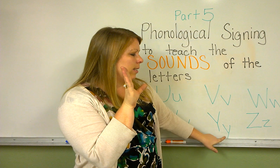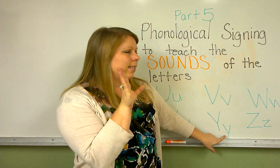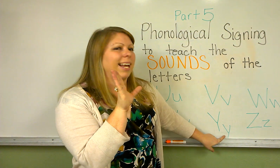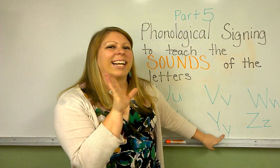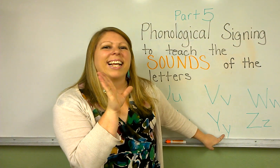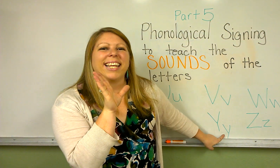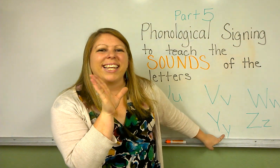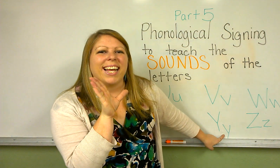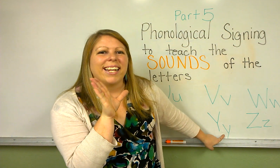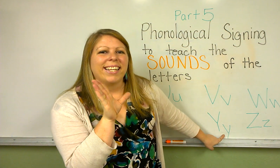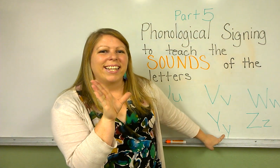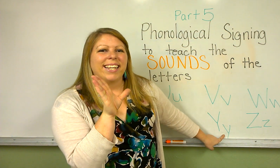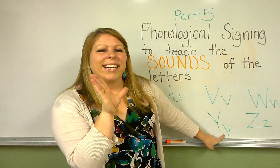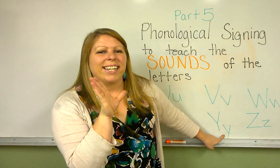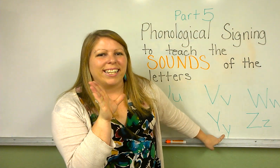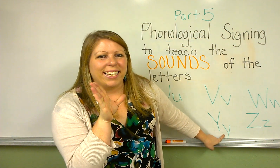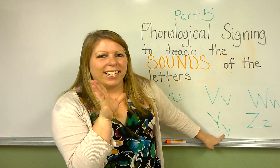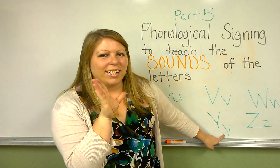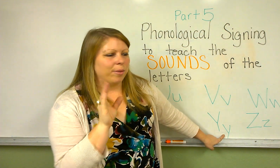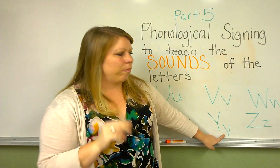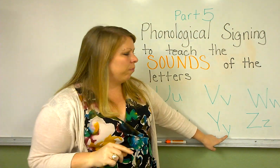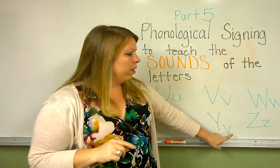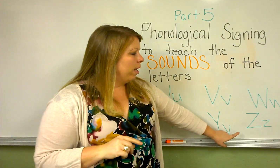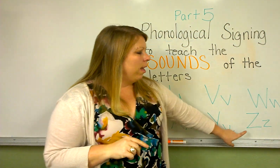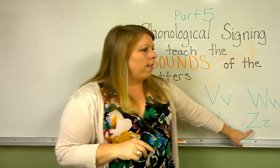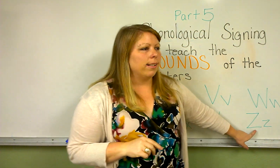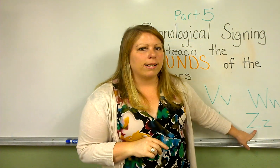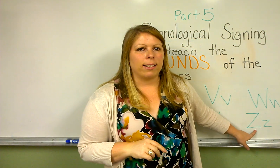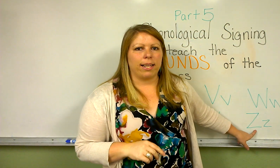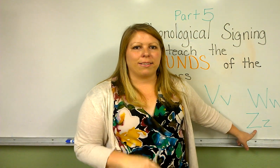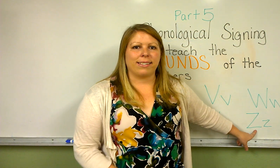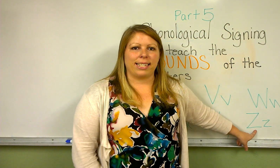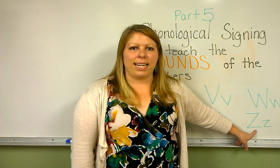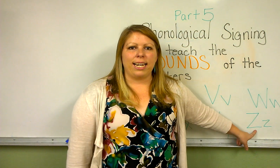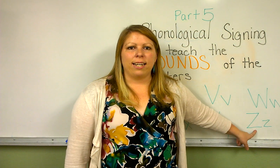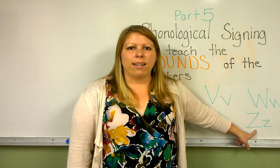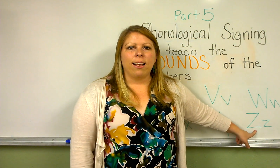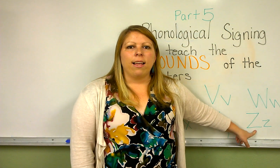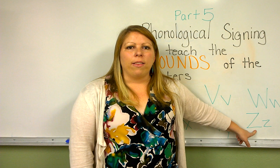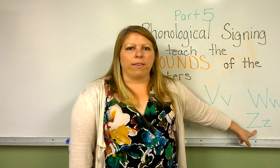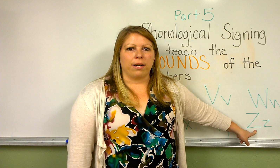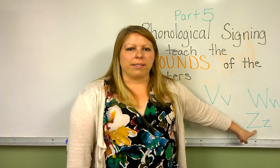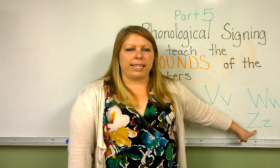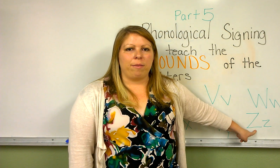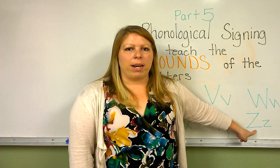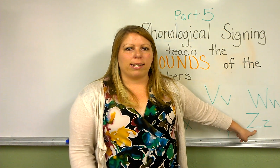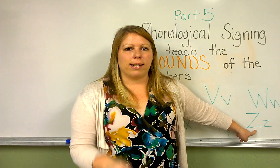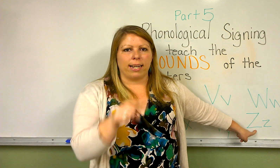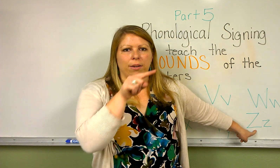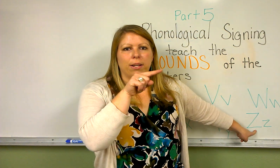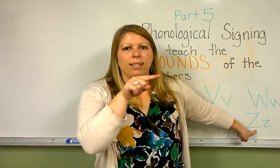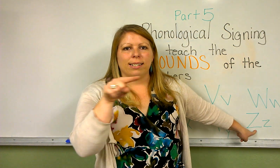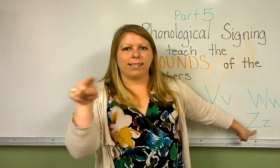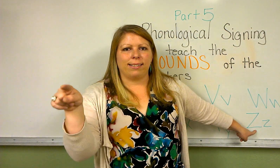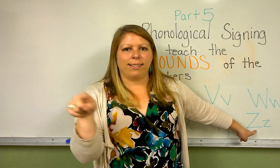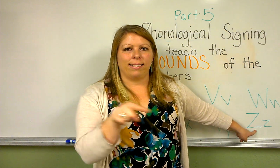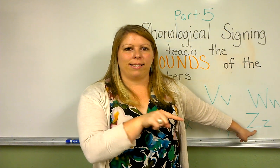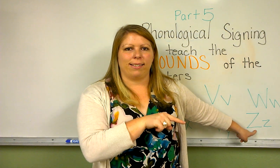and saying yuh. Yuh. This is the letter Z. The letter Z makes the sound zzz.